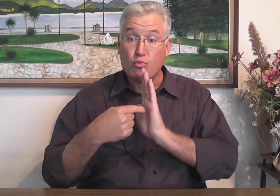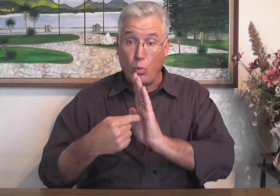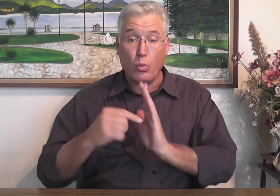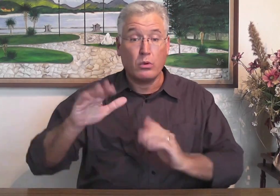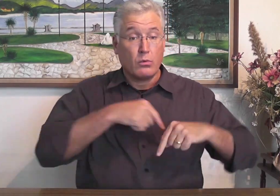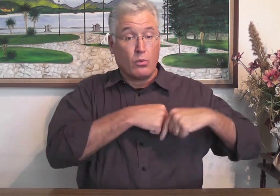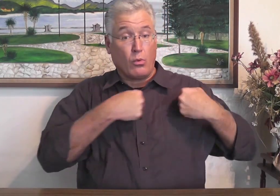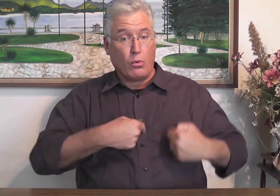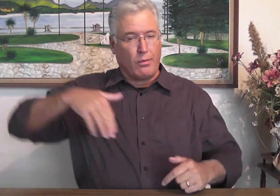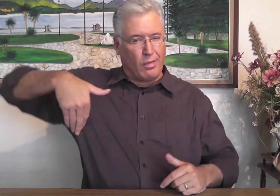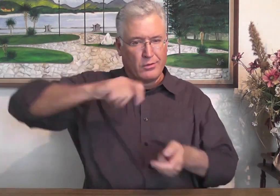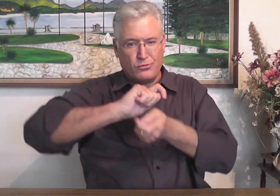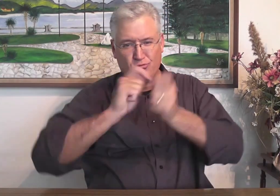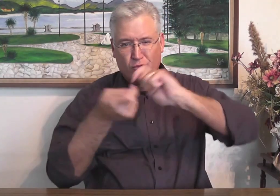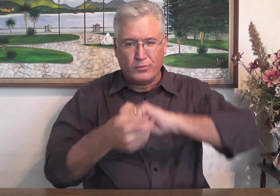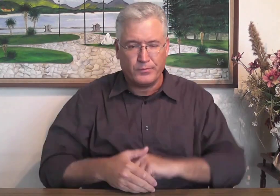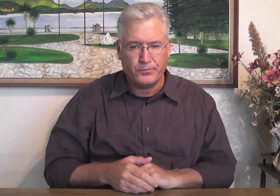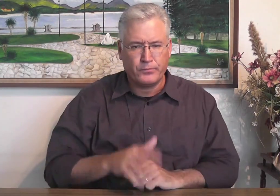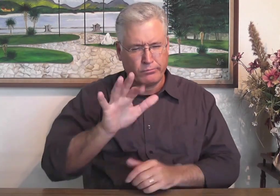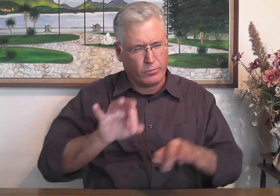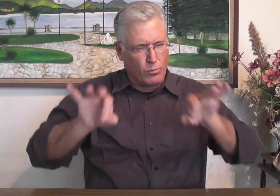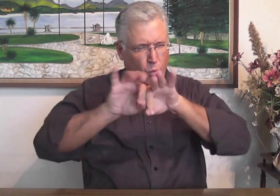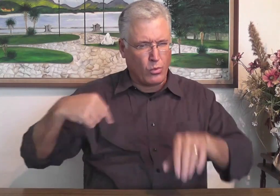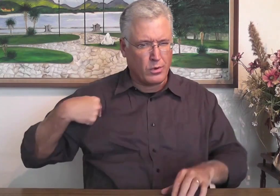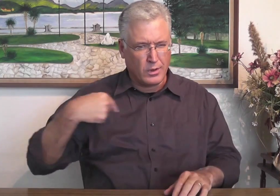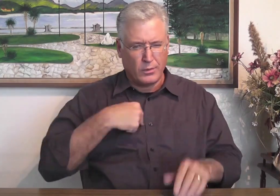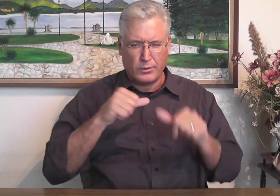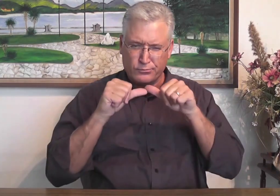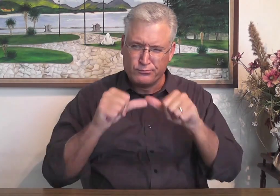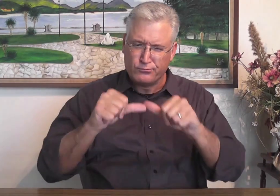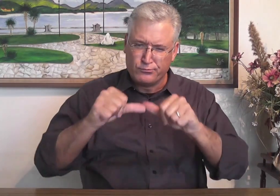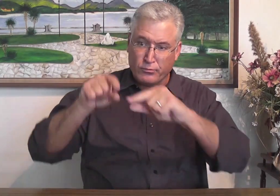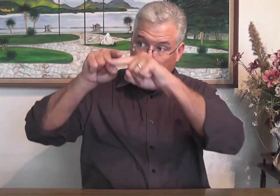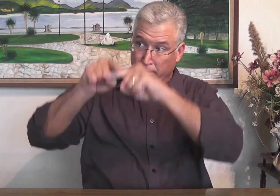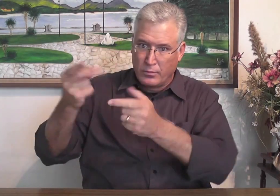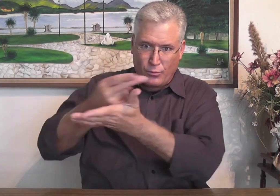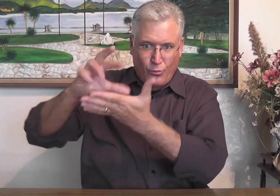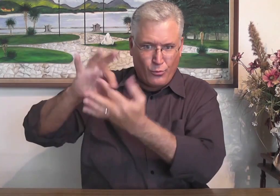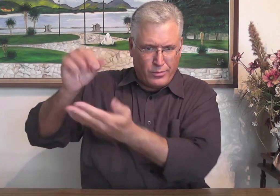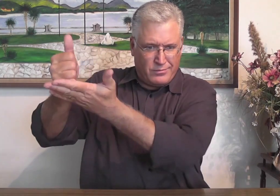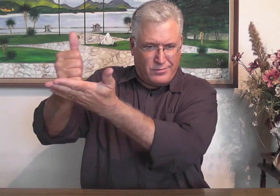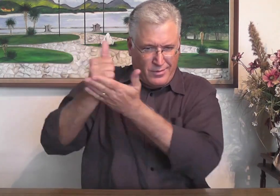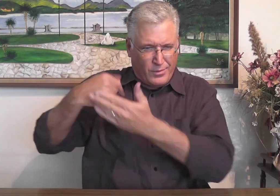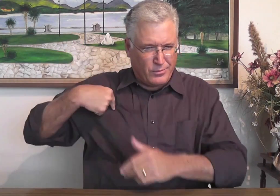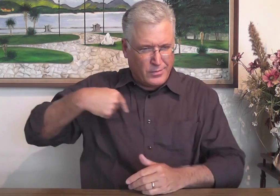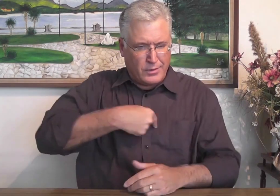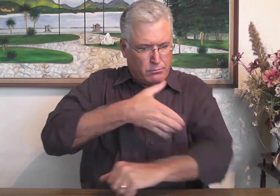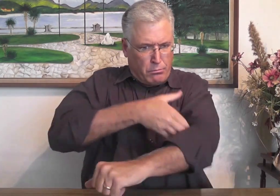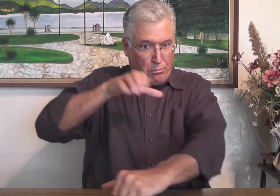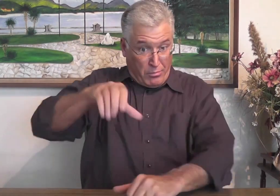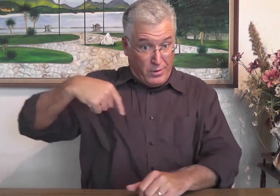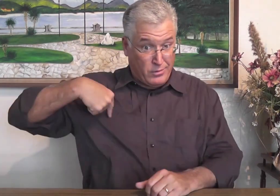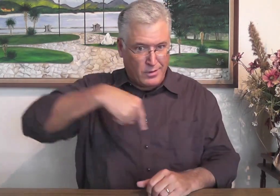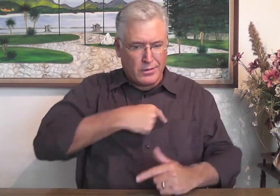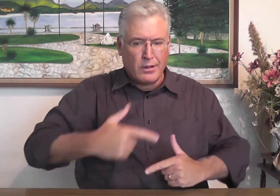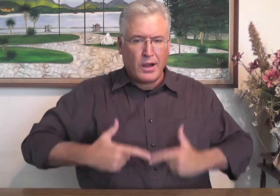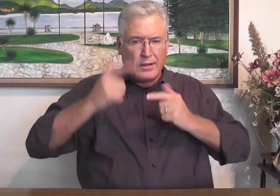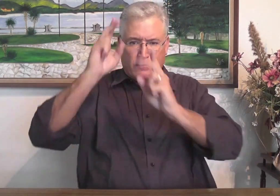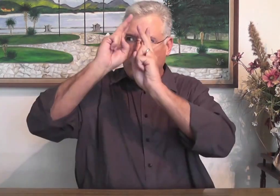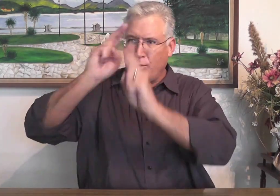example, their heart is not changed. It's important that we have the Holy Spirit to empower us to